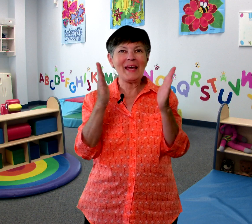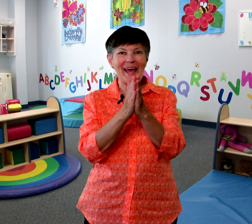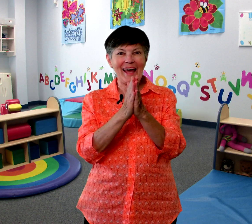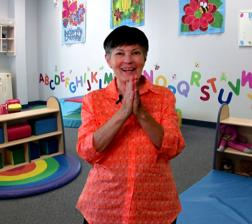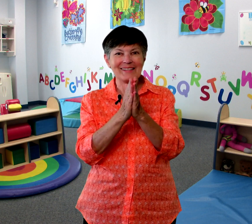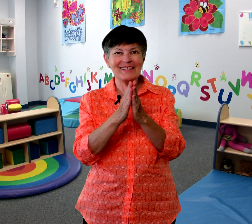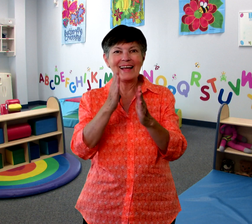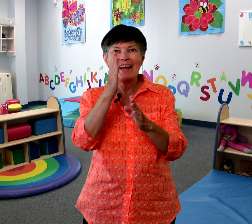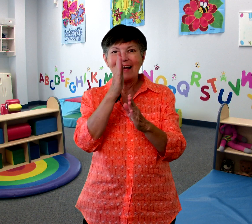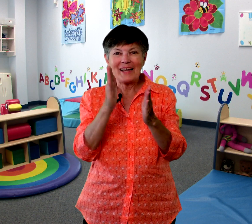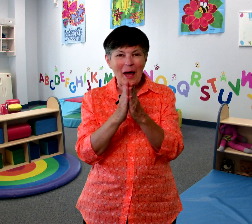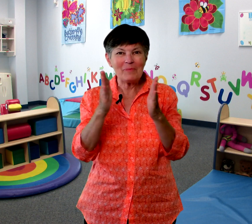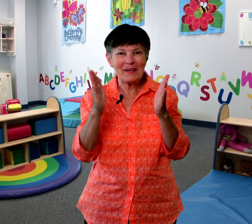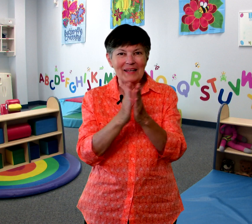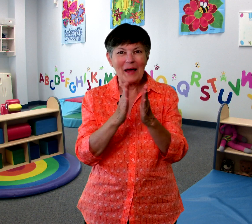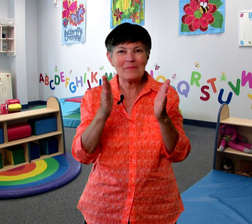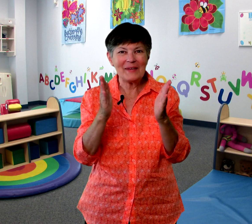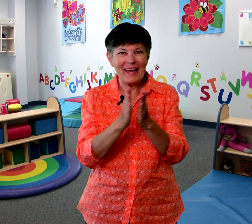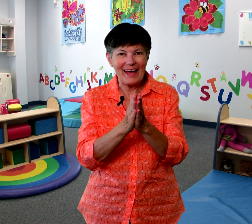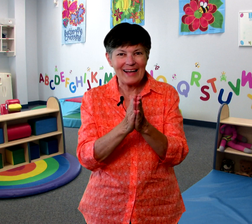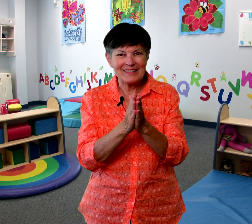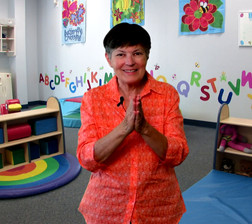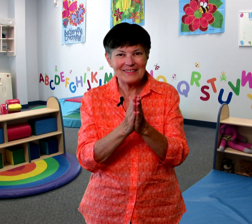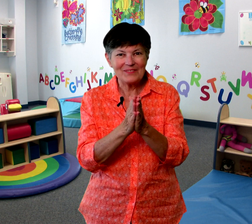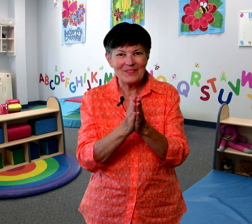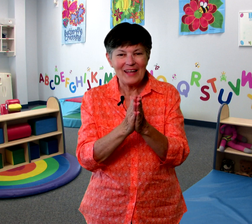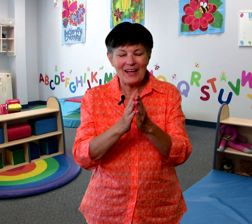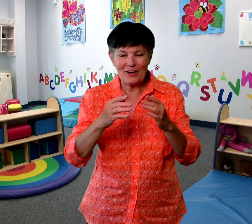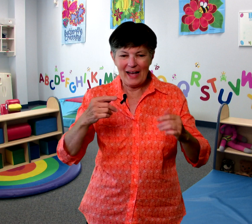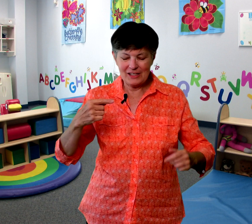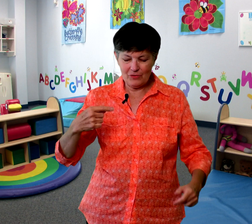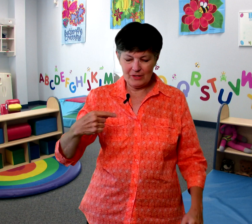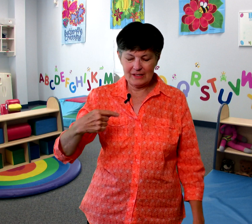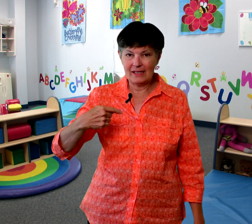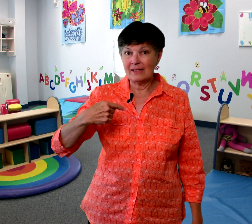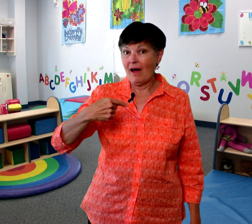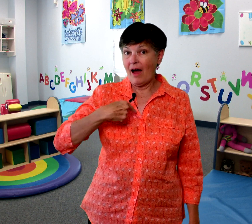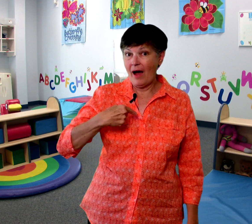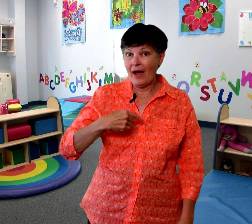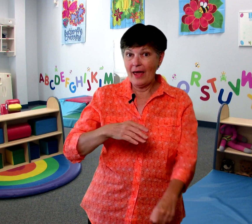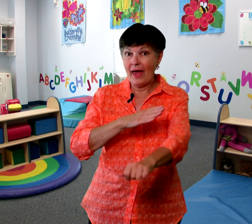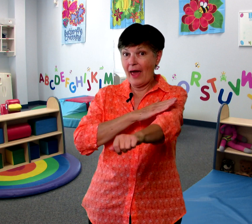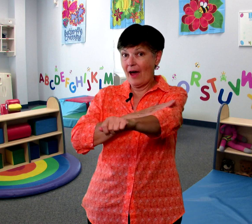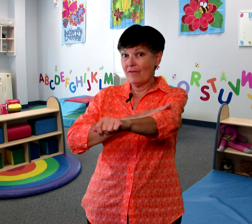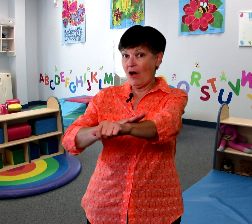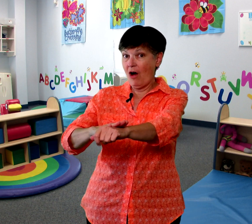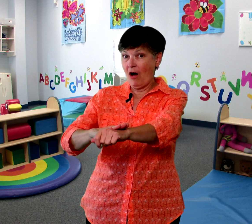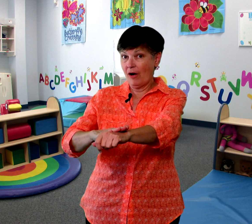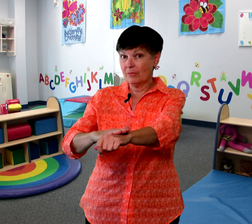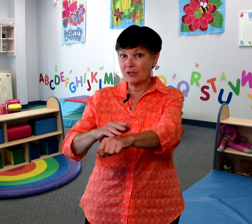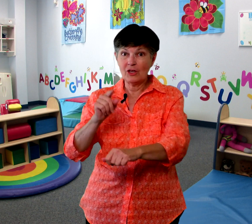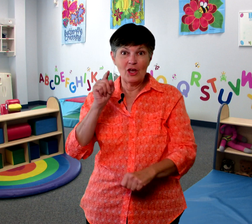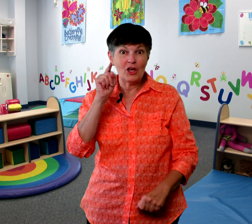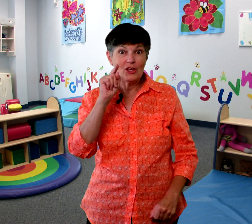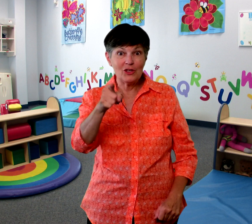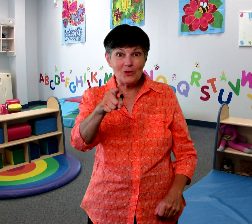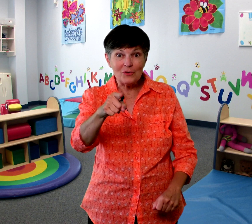hands clappy clappy hands and our last verse is I have arms you